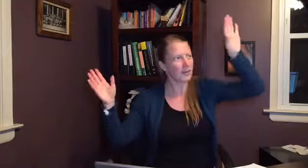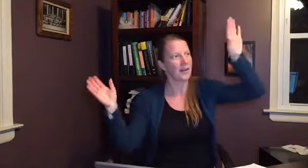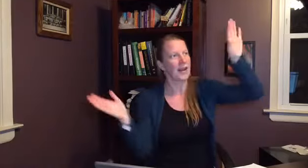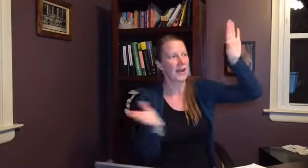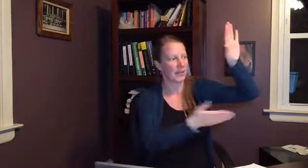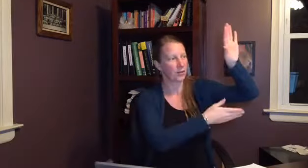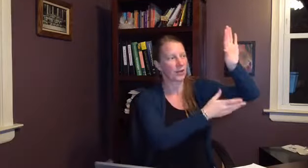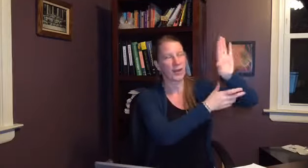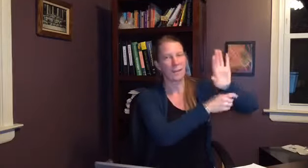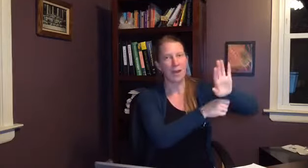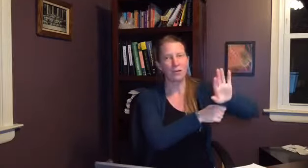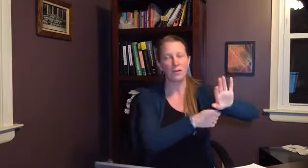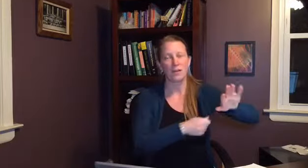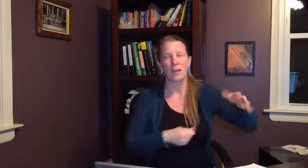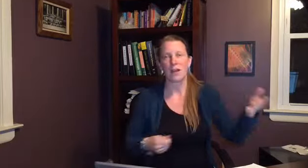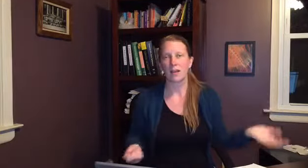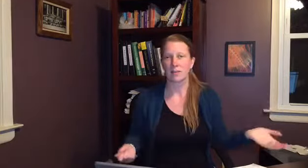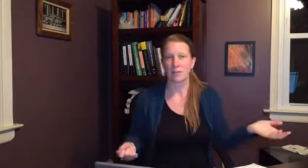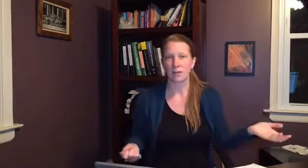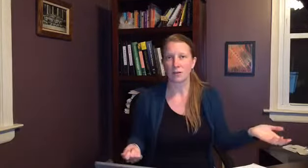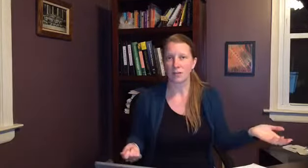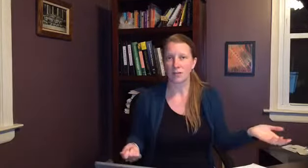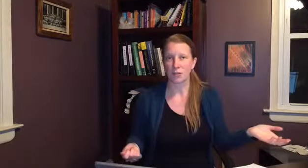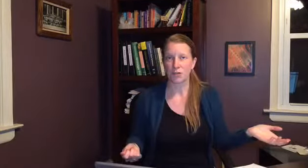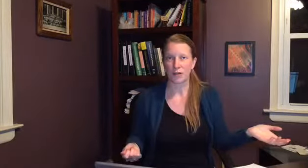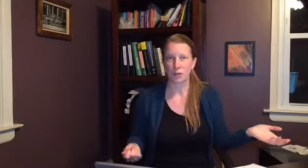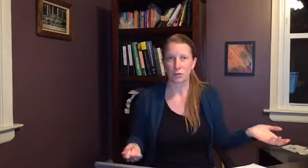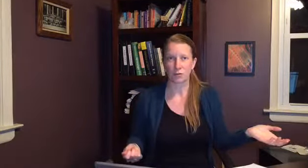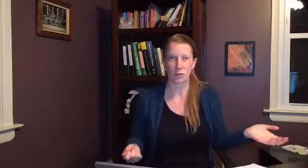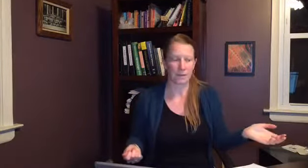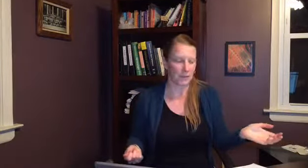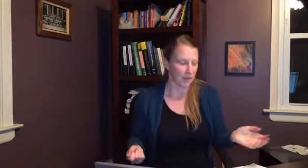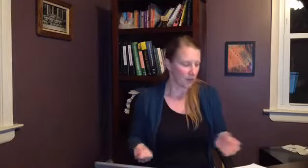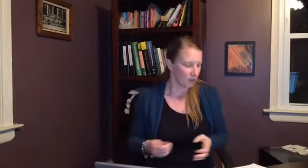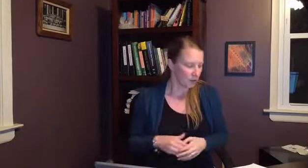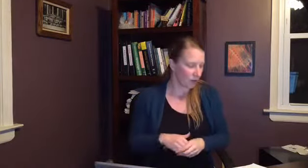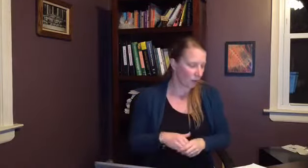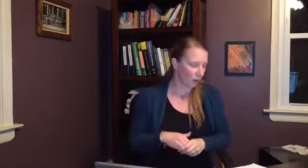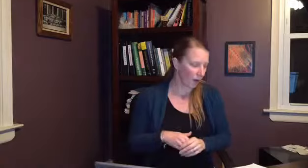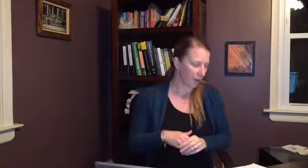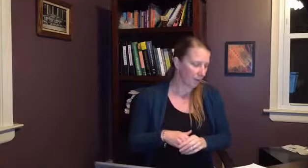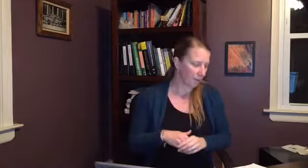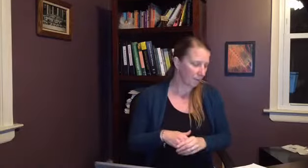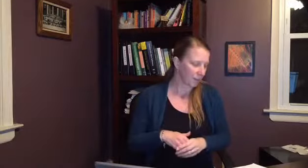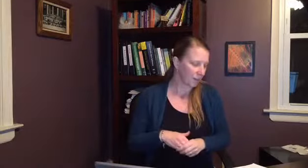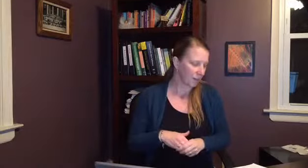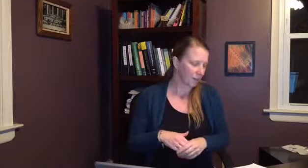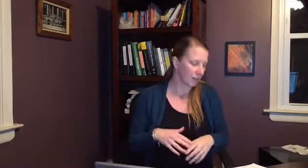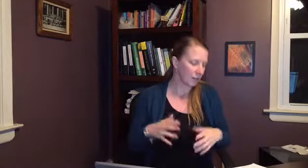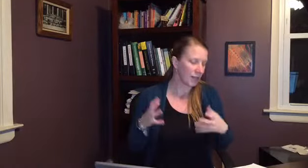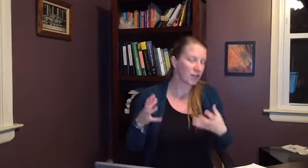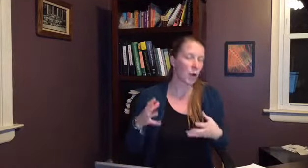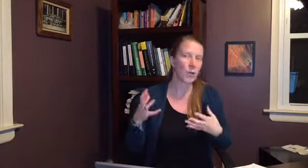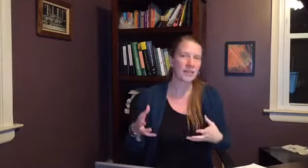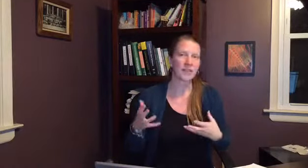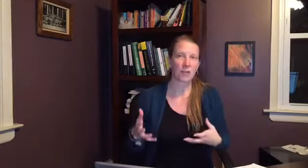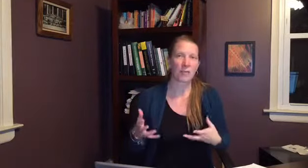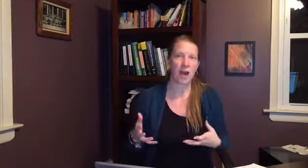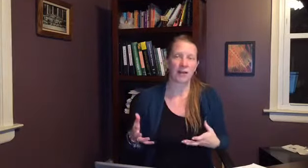and then you can come out and you know then that's what you get a cold sore so um it's always in your body